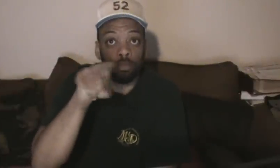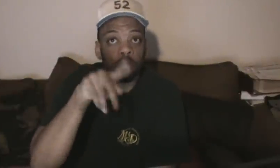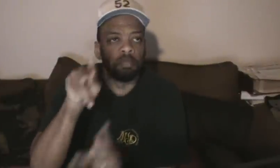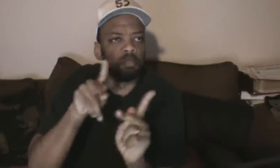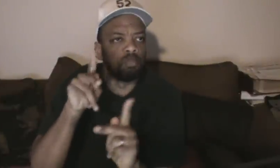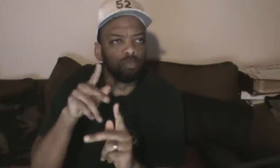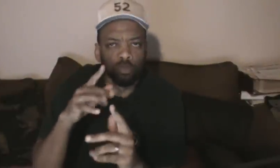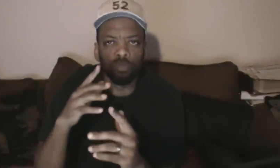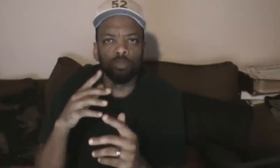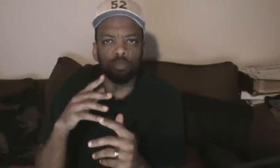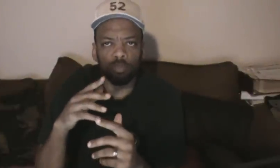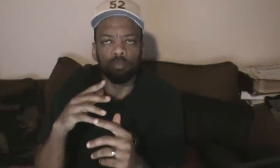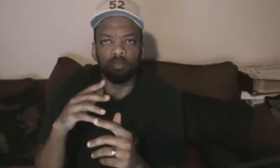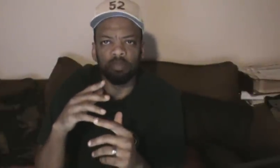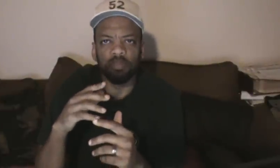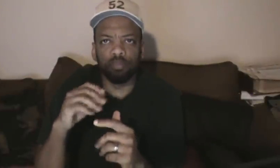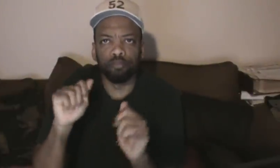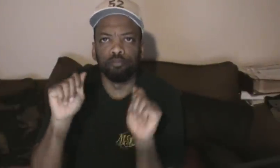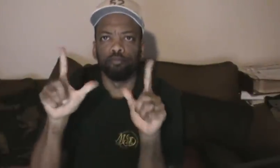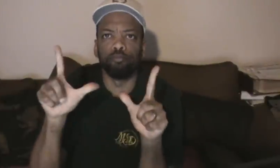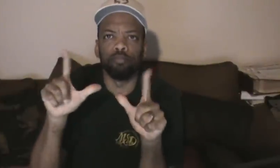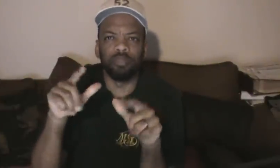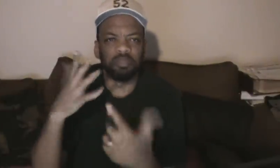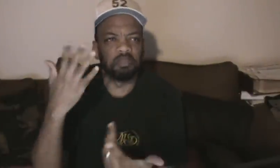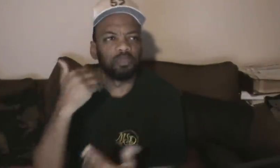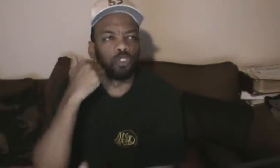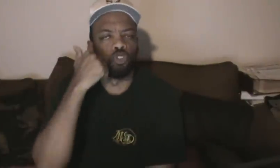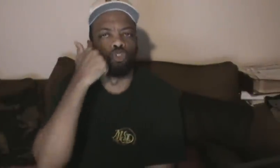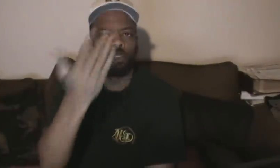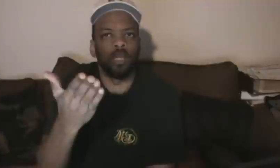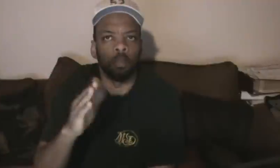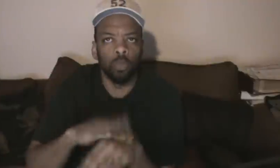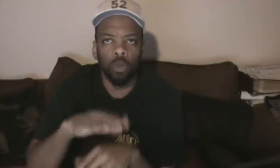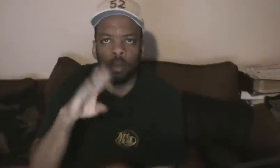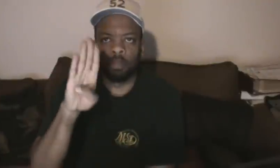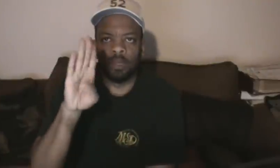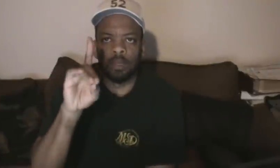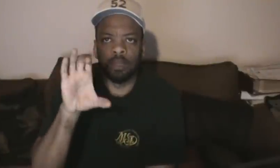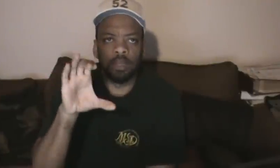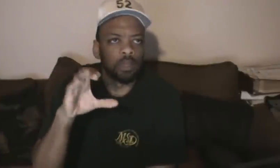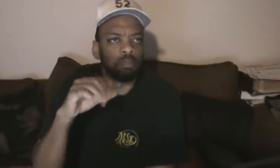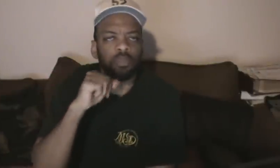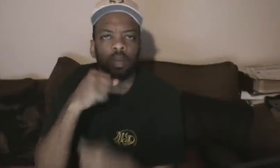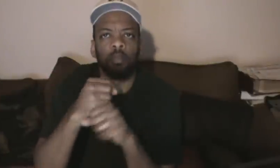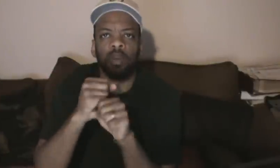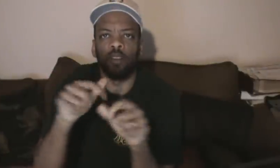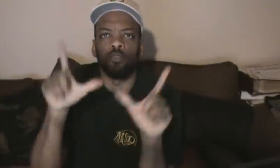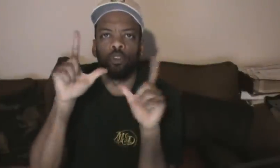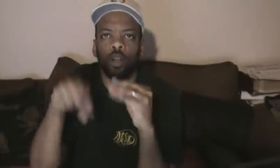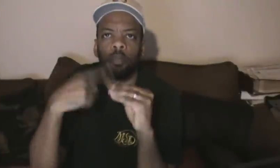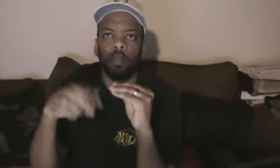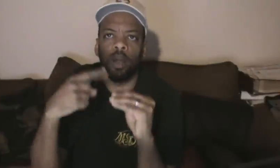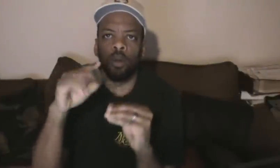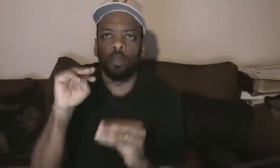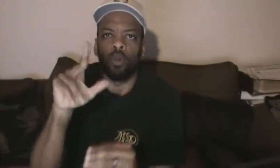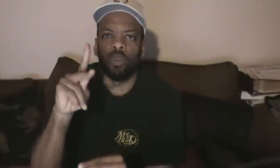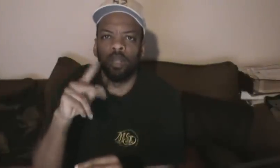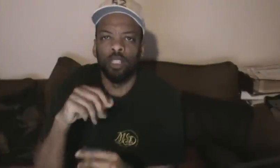drop comes with another cold front on Thursday. Teens again for a single digits overnight. And I'll talk how much snow we can expect tonight.